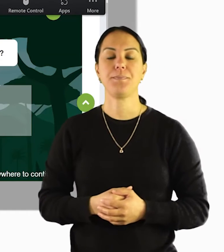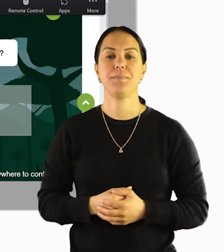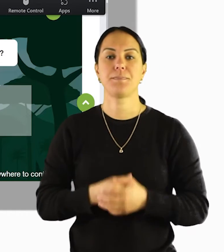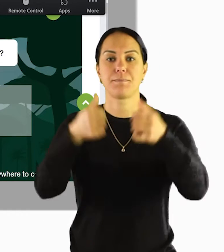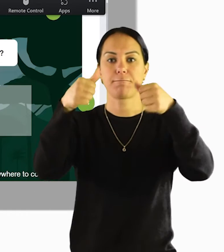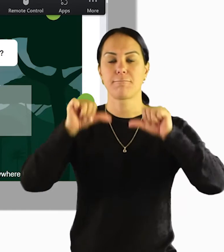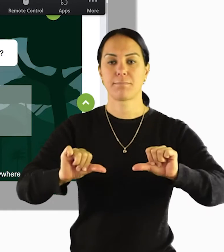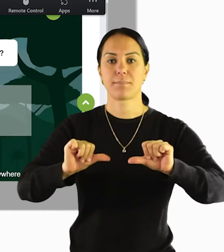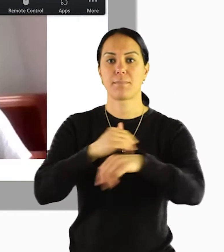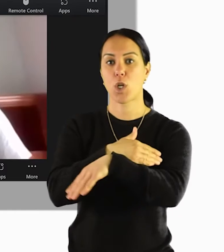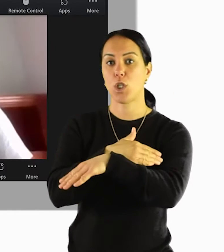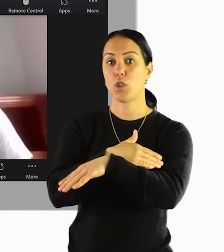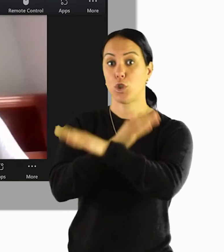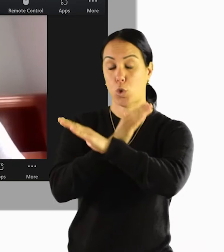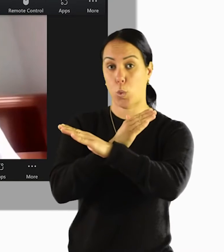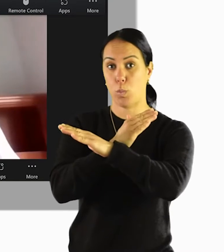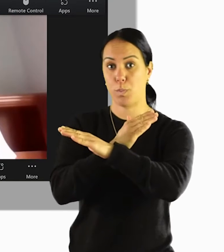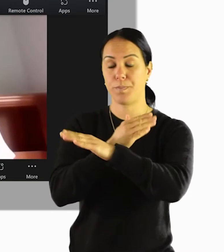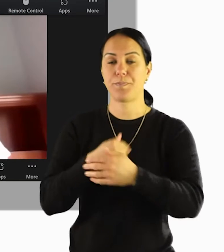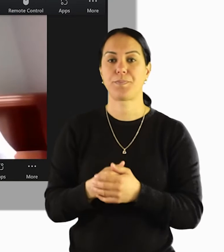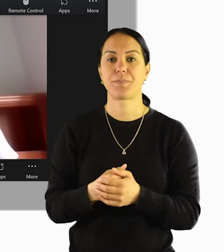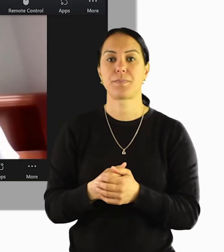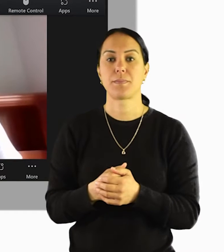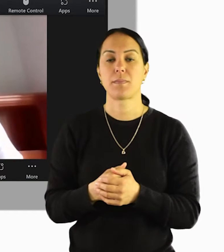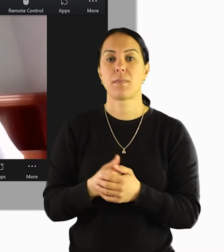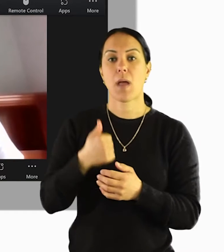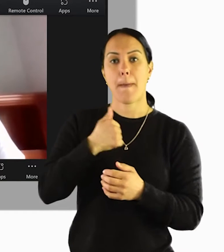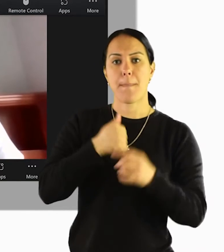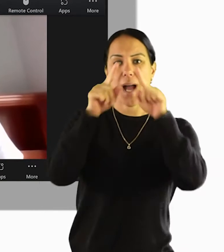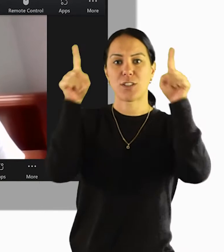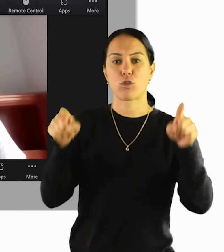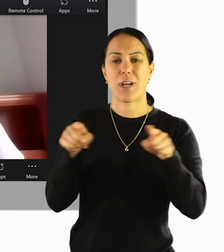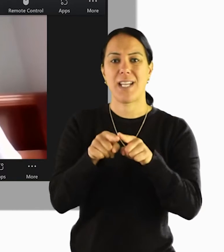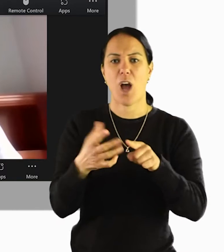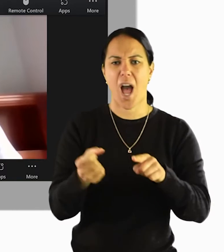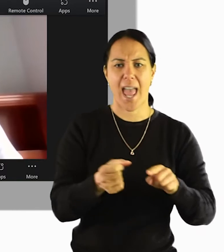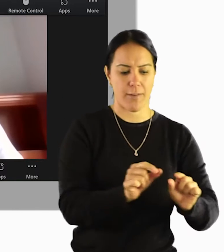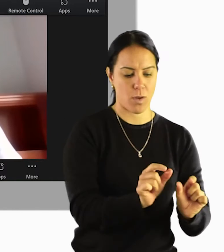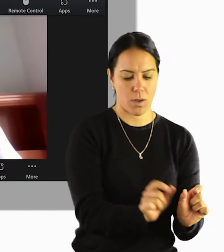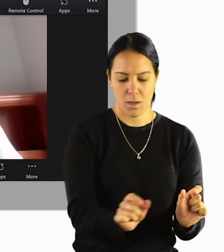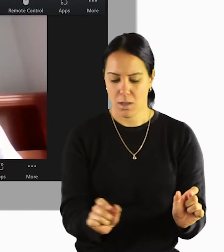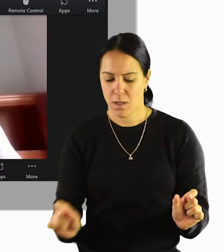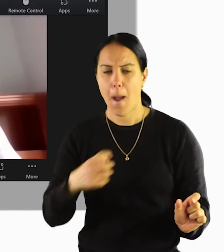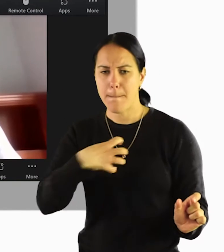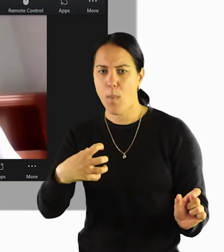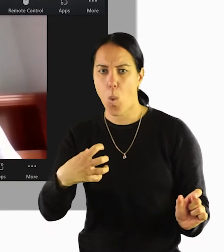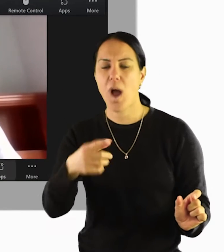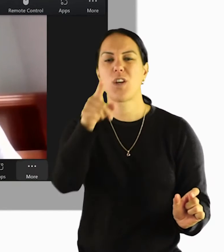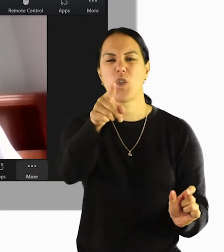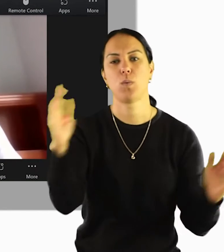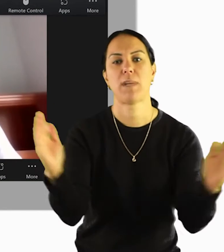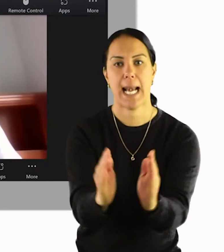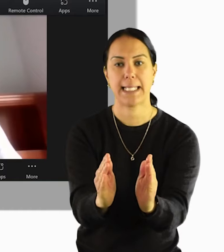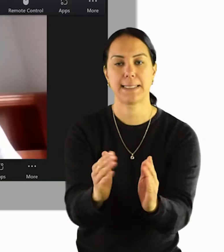The next thing I want to show you is the Zoom buttons that you might see. On my screen, I have more buttons down the bottom than